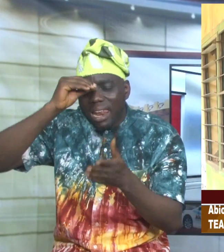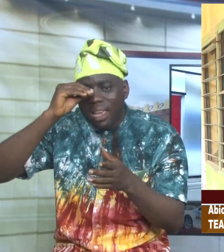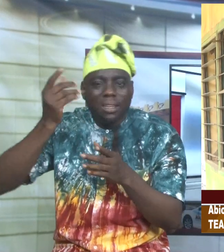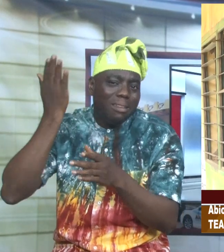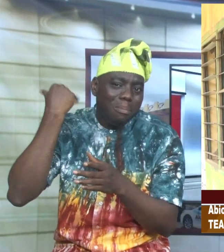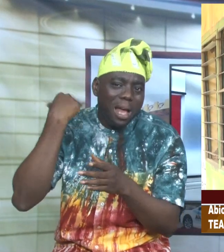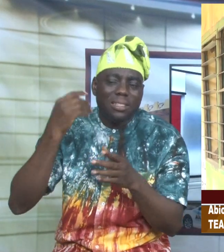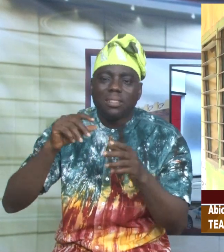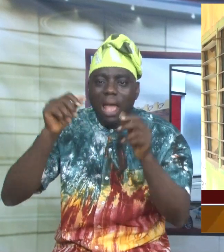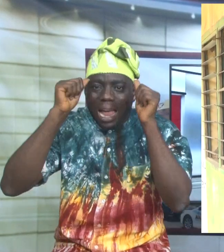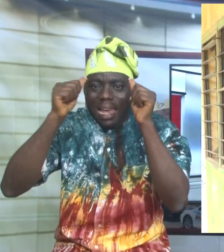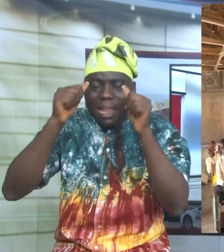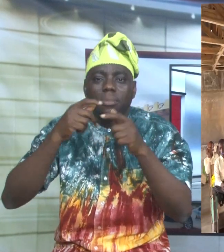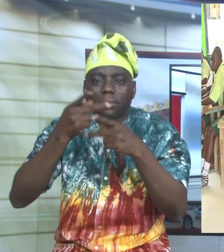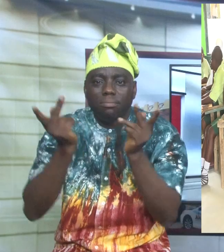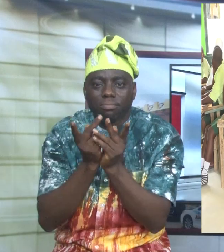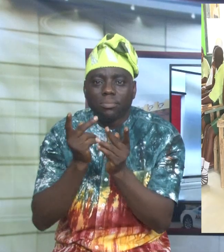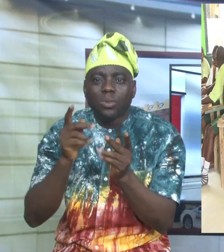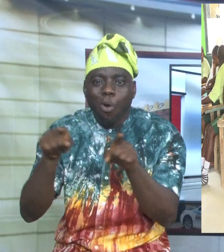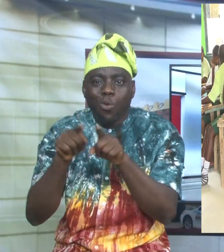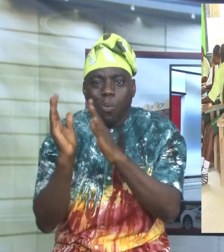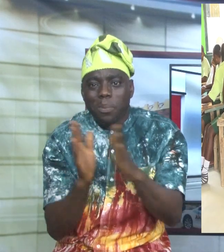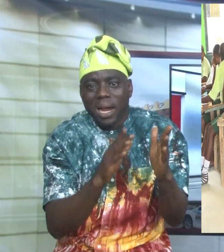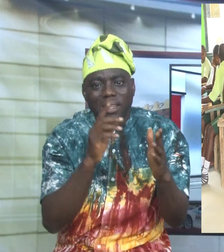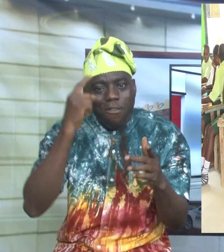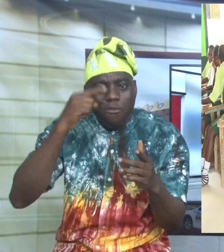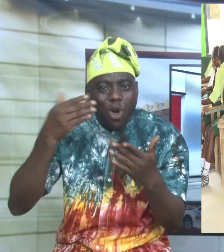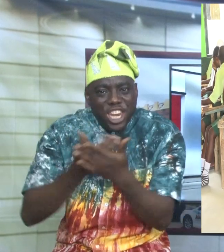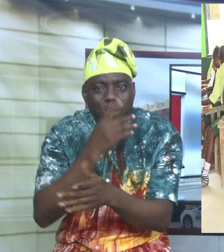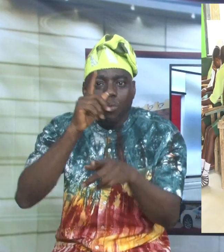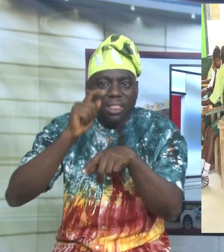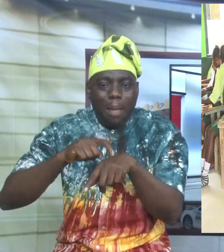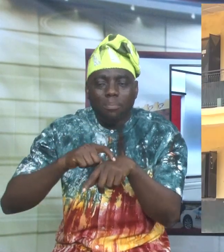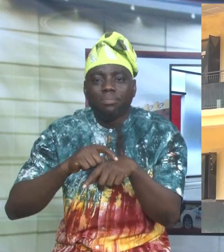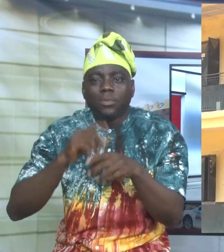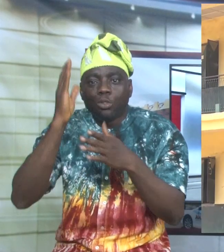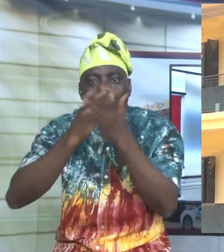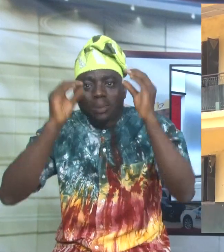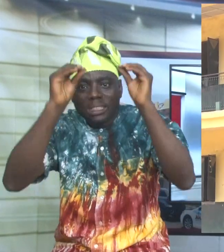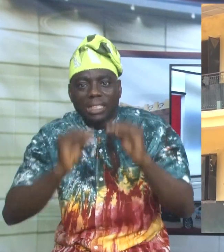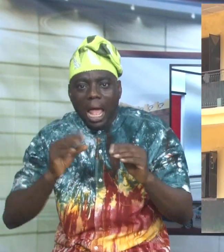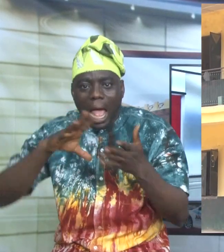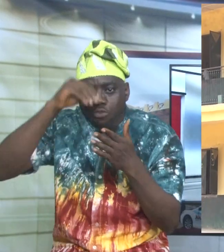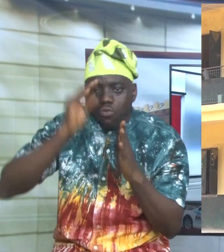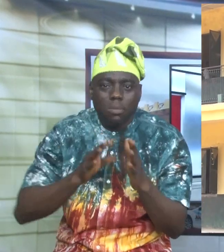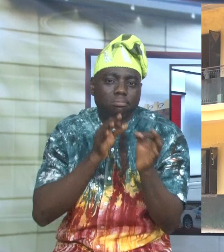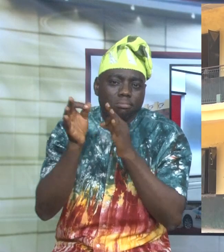academic session while preparing them for the new term. Some of the teachers and students explained the importance of this